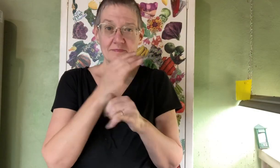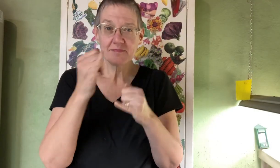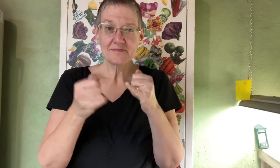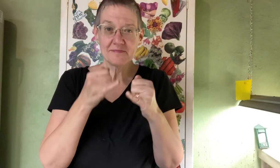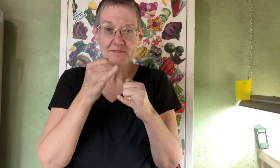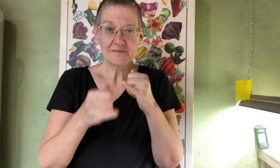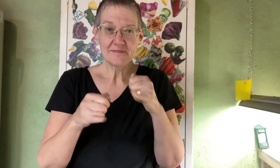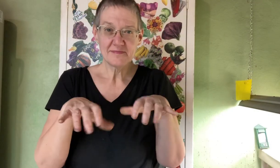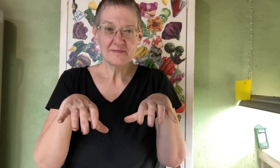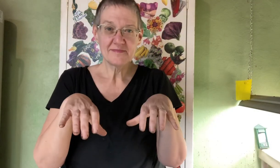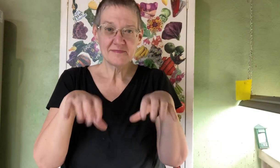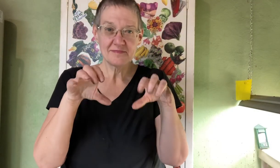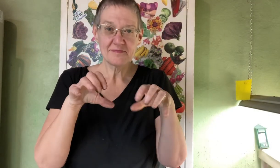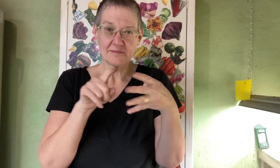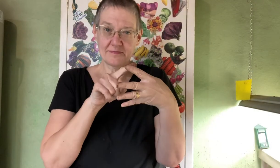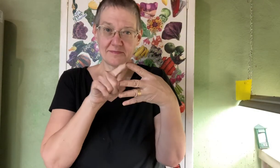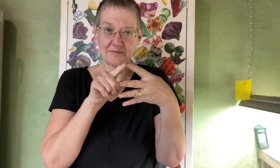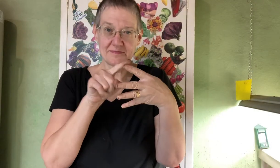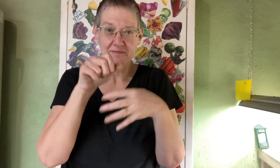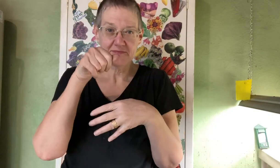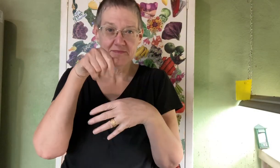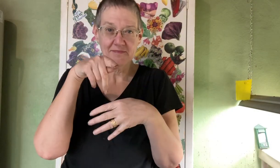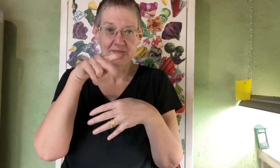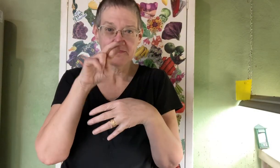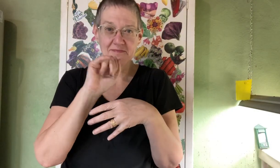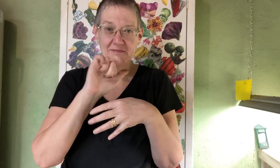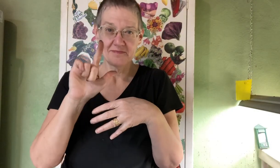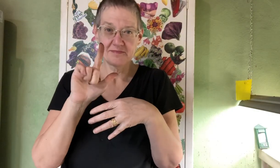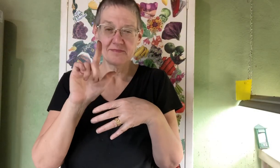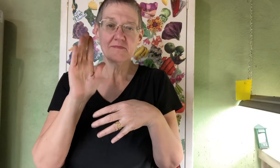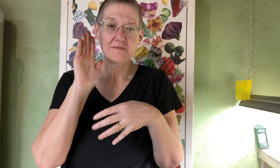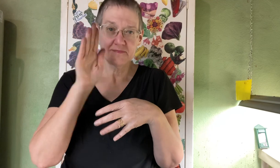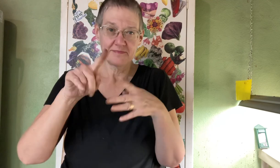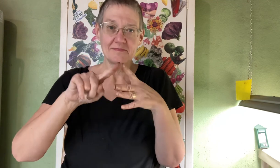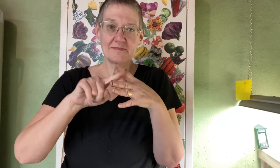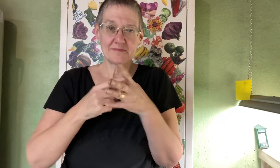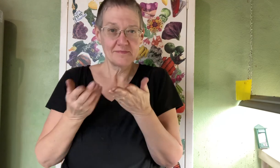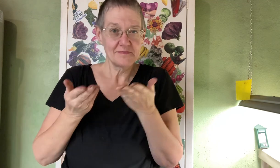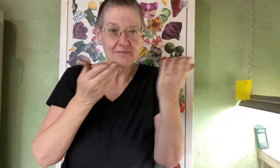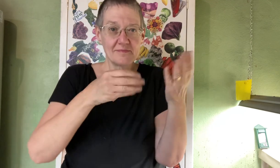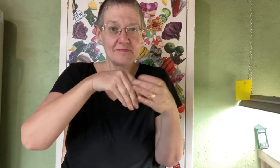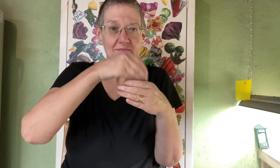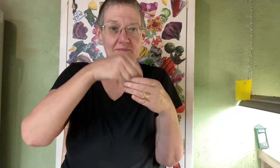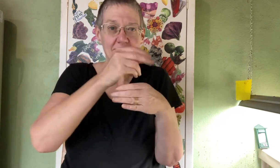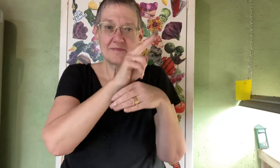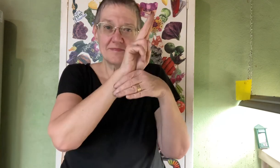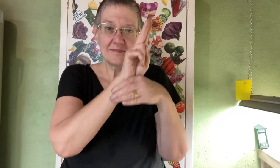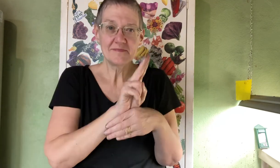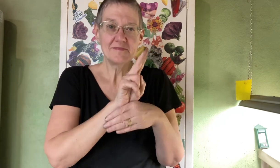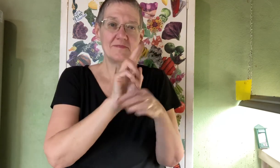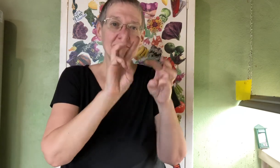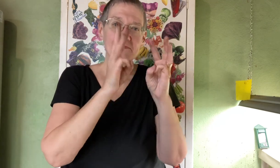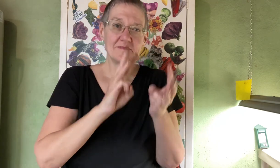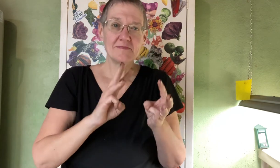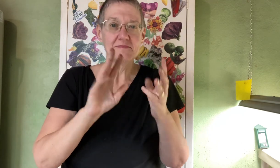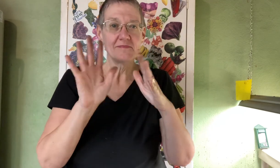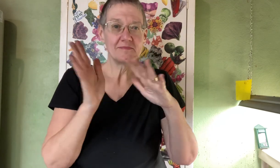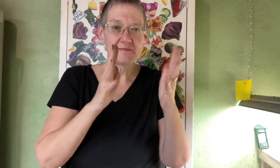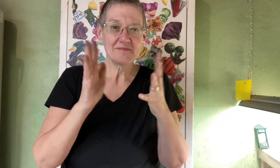Now four weeks before our last frost, at the beginning of April, we're going to start hardening them off, bringing them outside